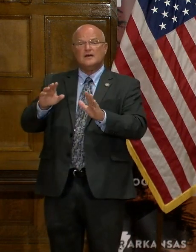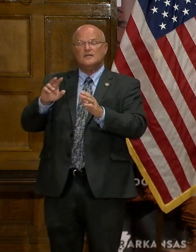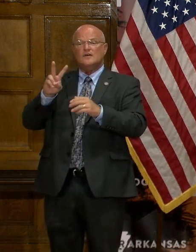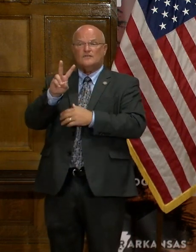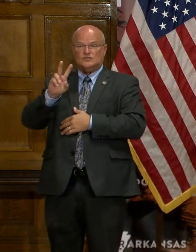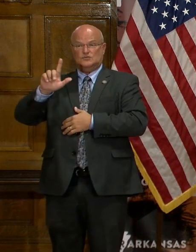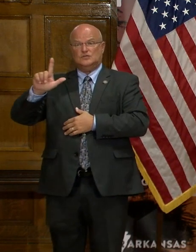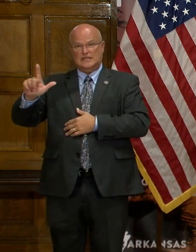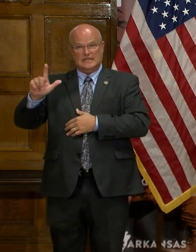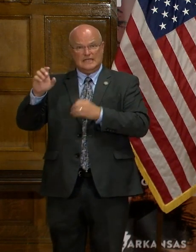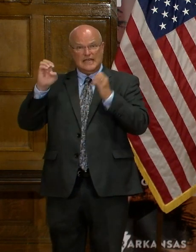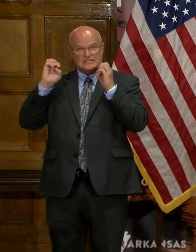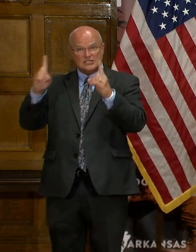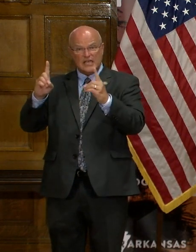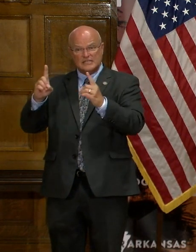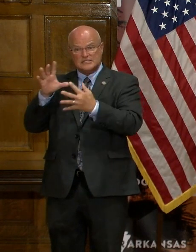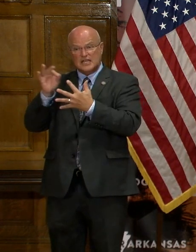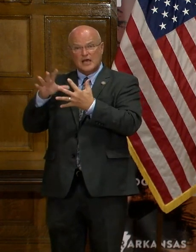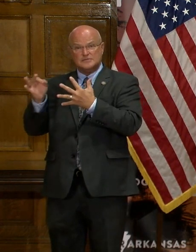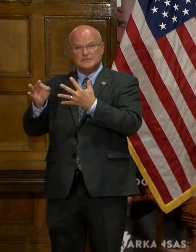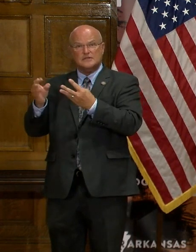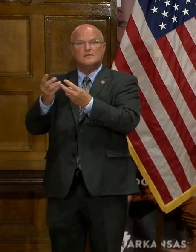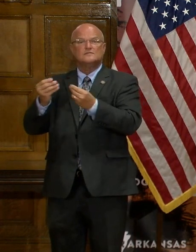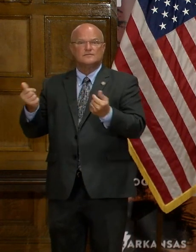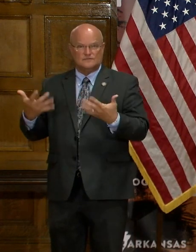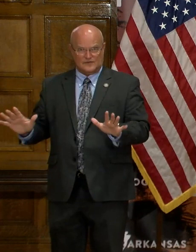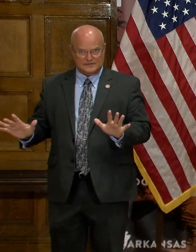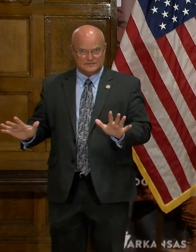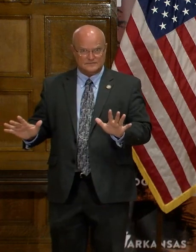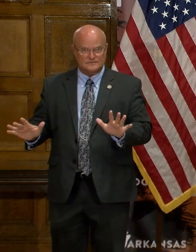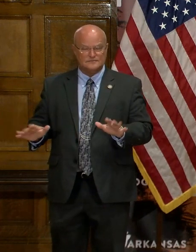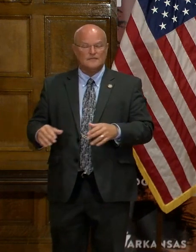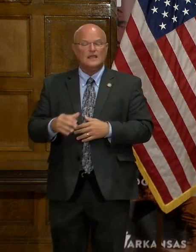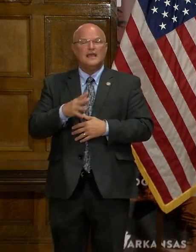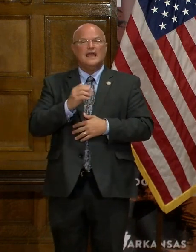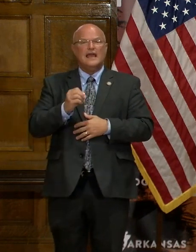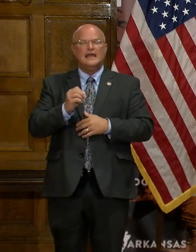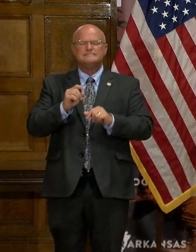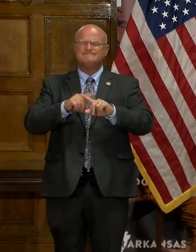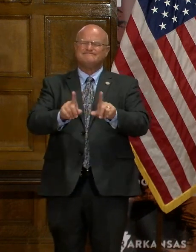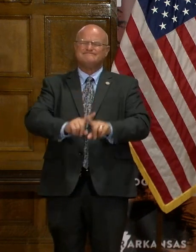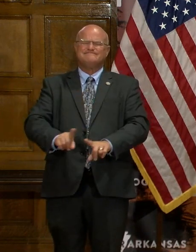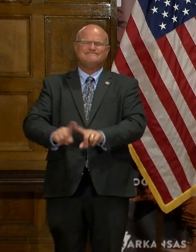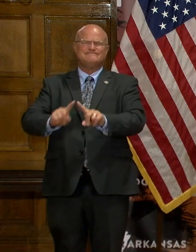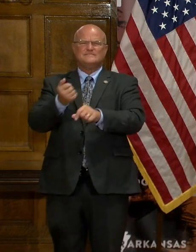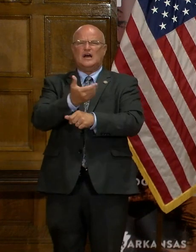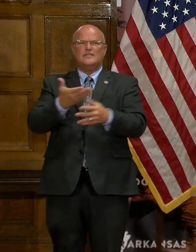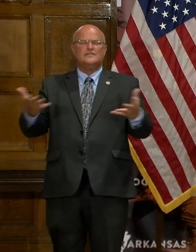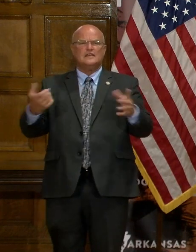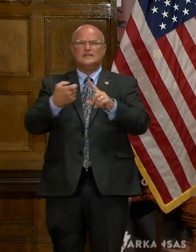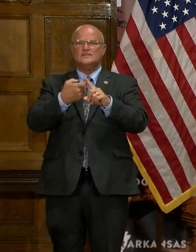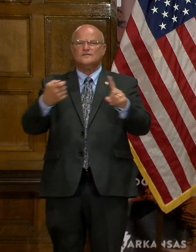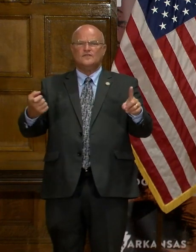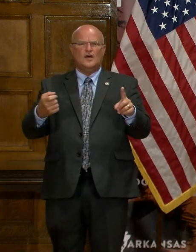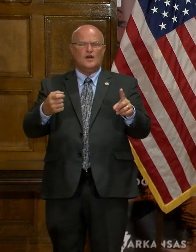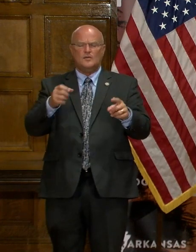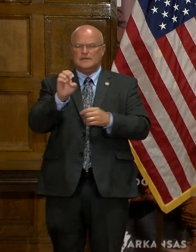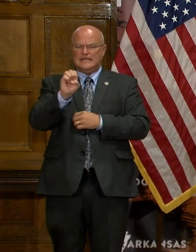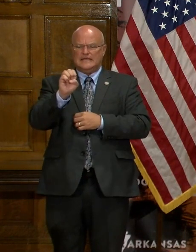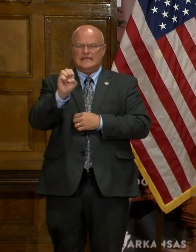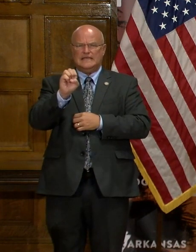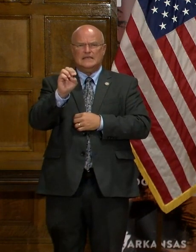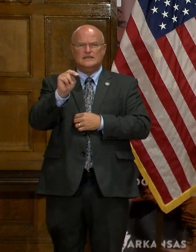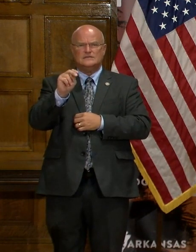education as an option would be curtailed. And all kinds of other things from E notary to